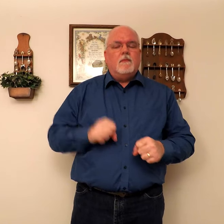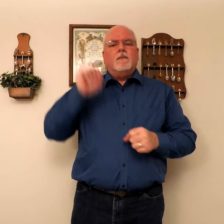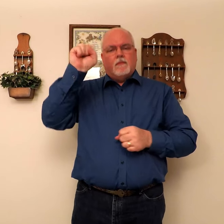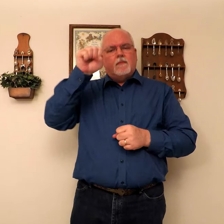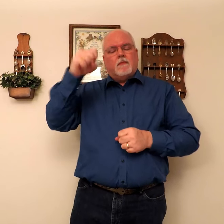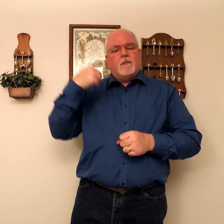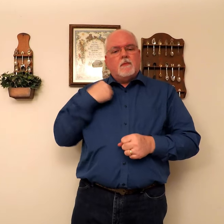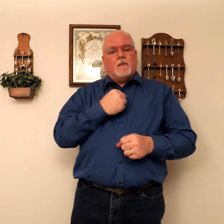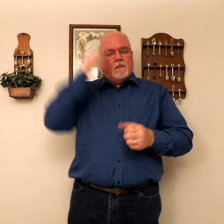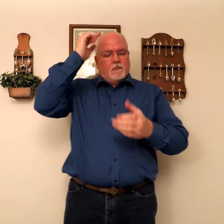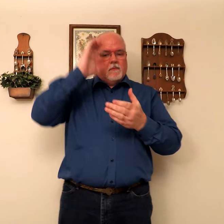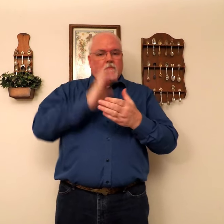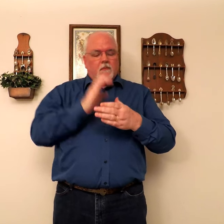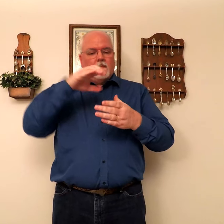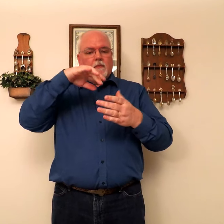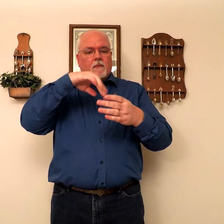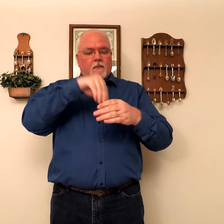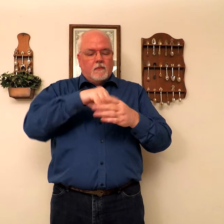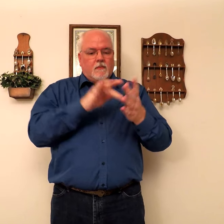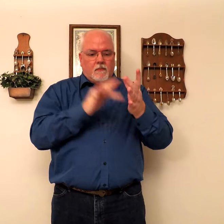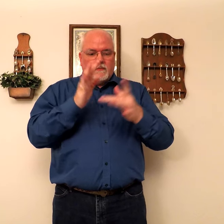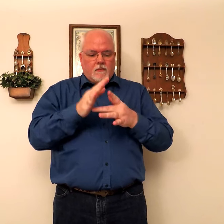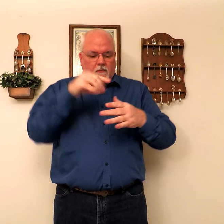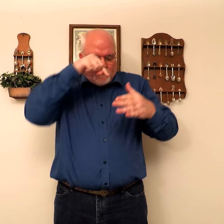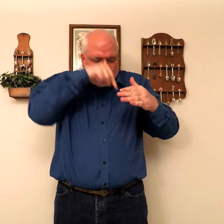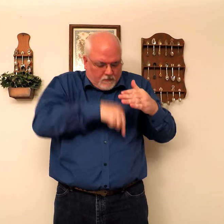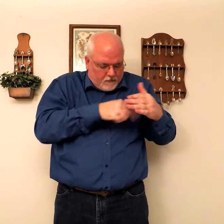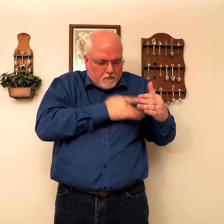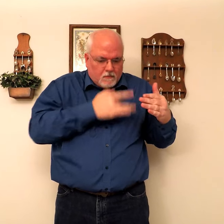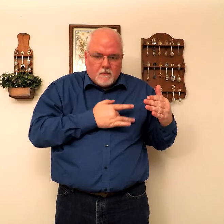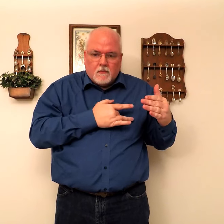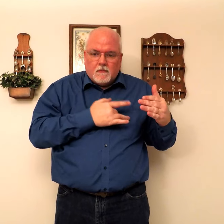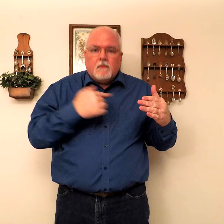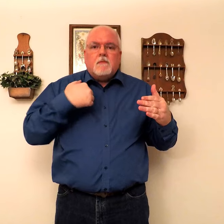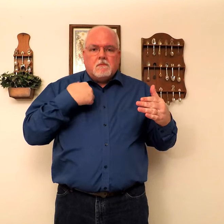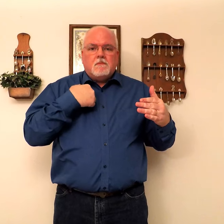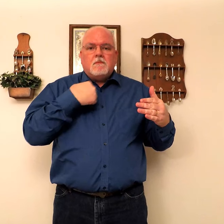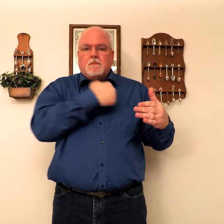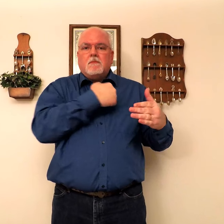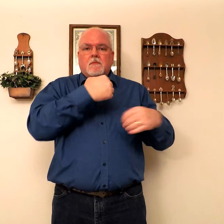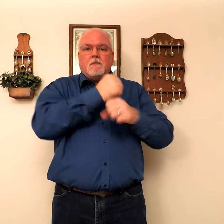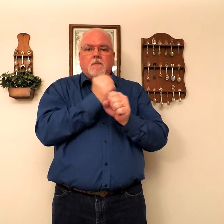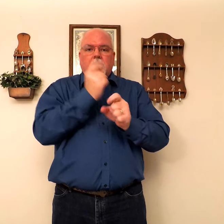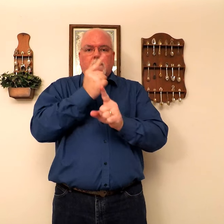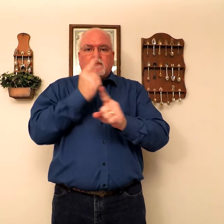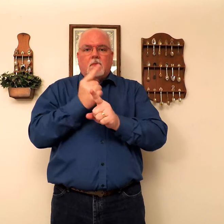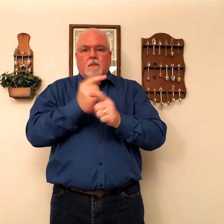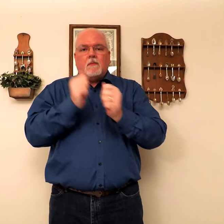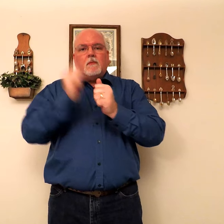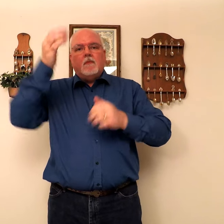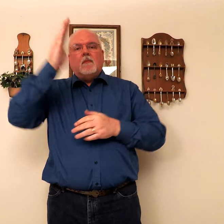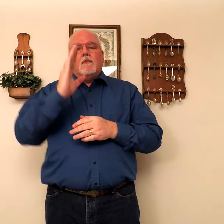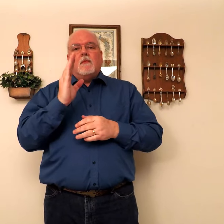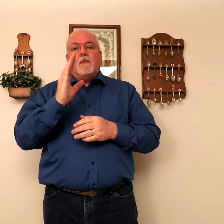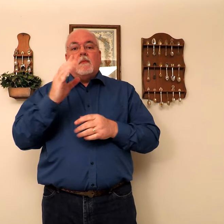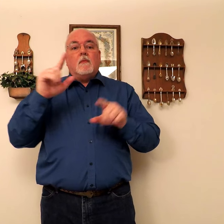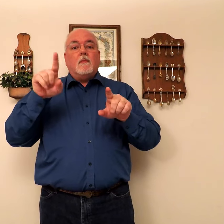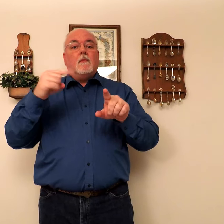in Jesus deep in our hearts, and so we are made right with God. And we openly say that we